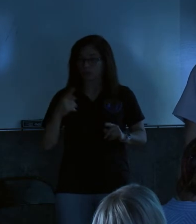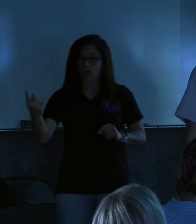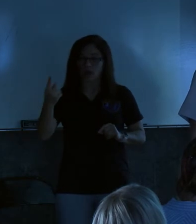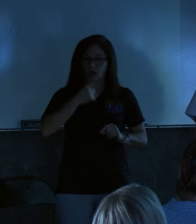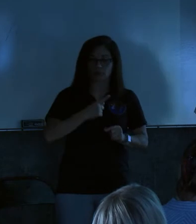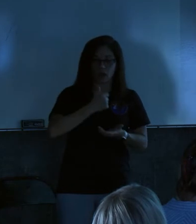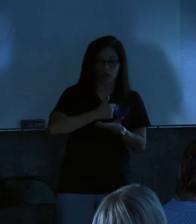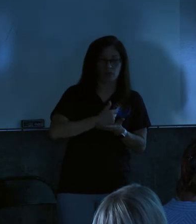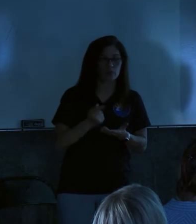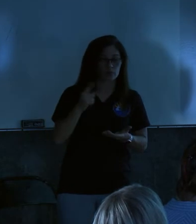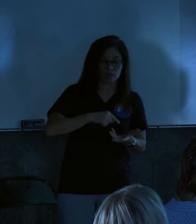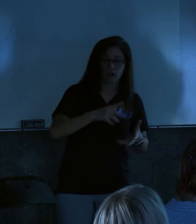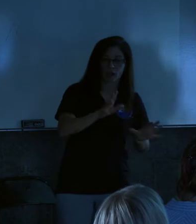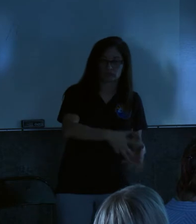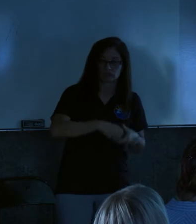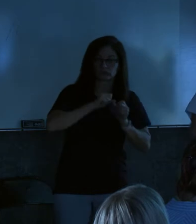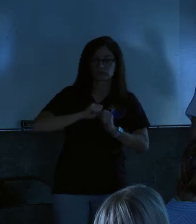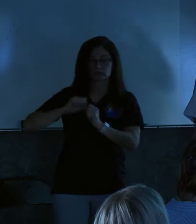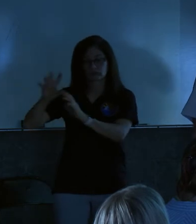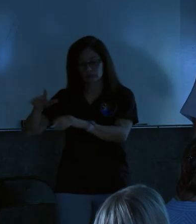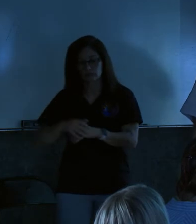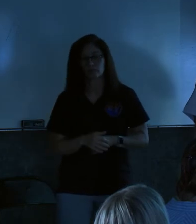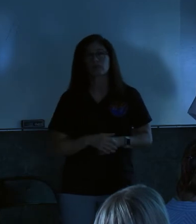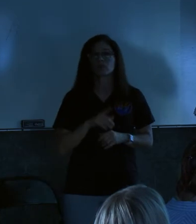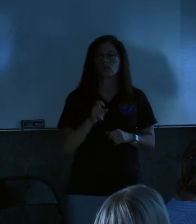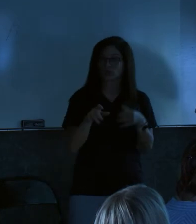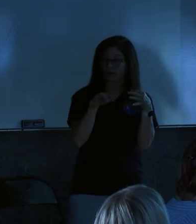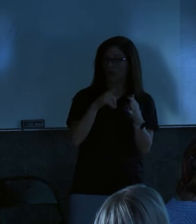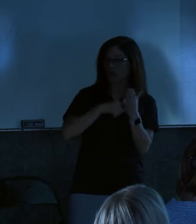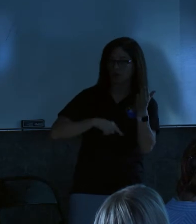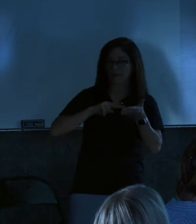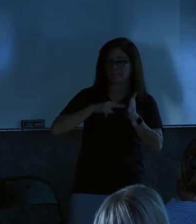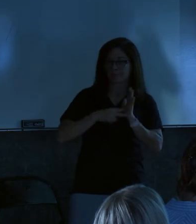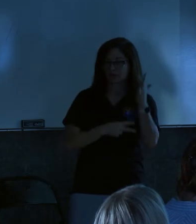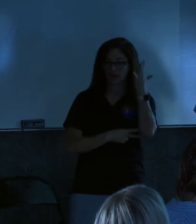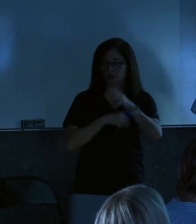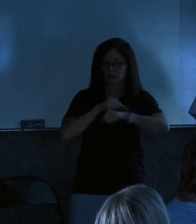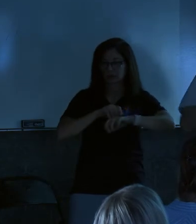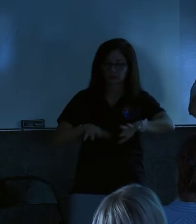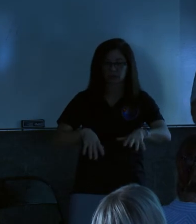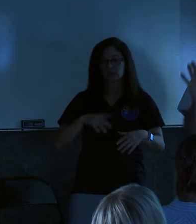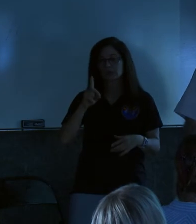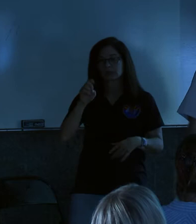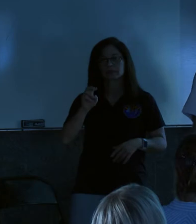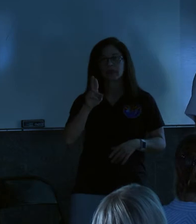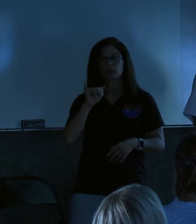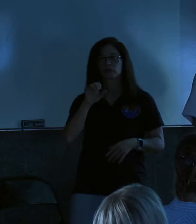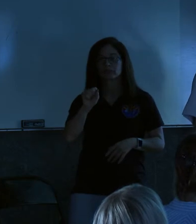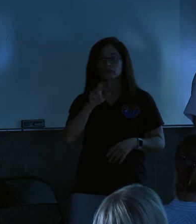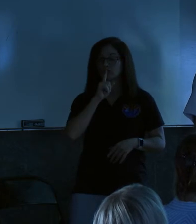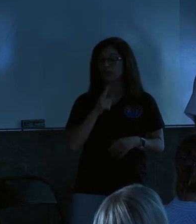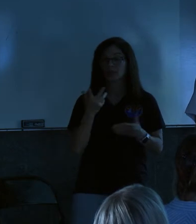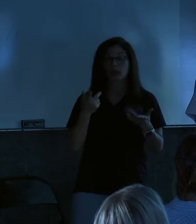someone in to pick up that debris. I need to define what that debris is. What came down was, in really simple terms, three